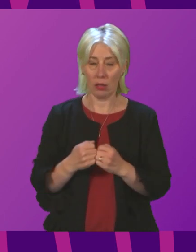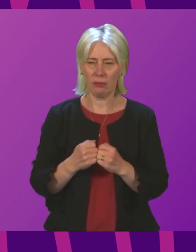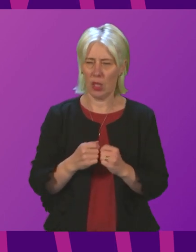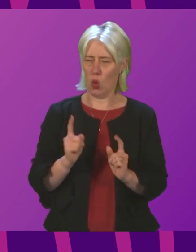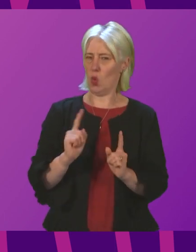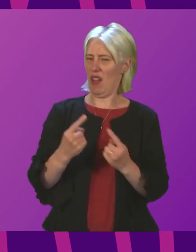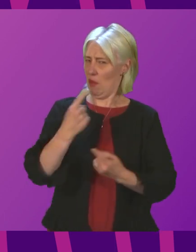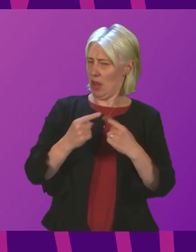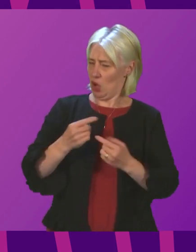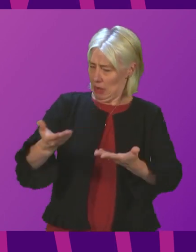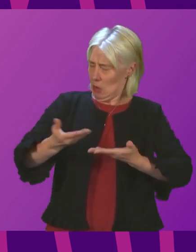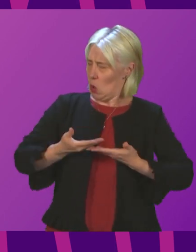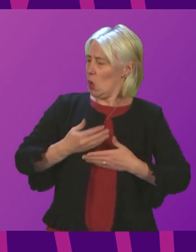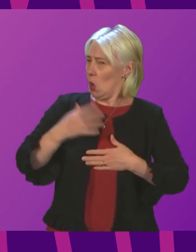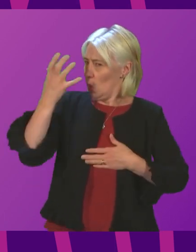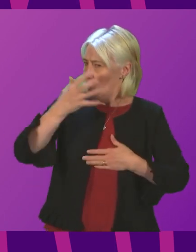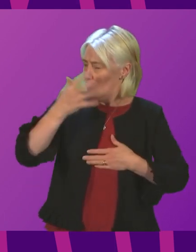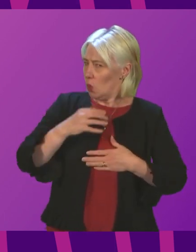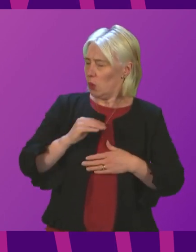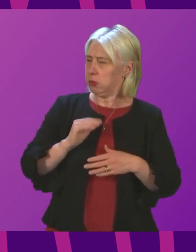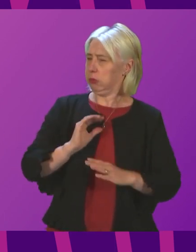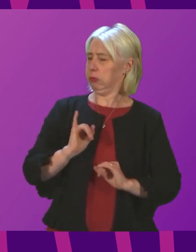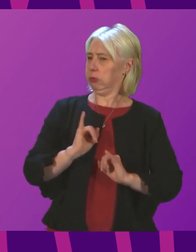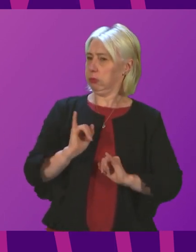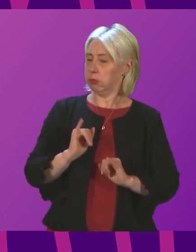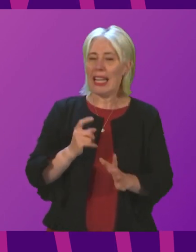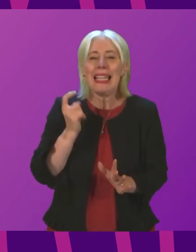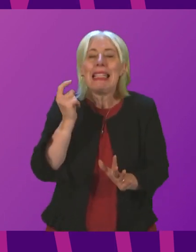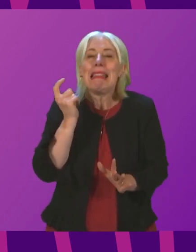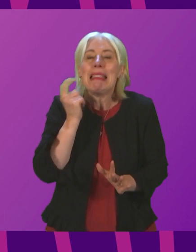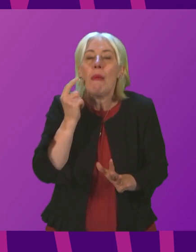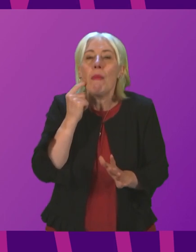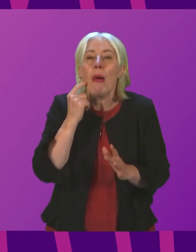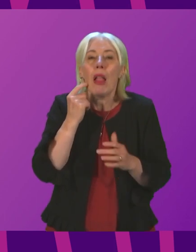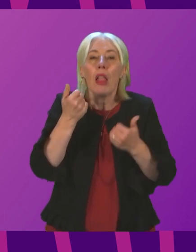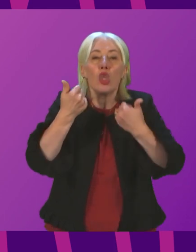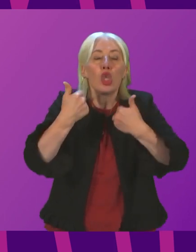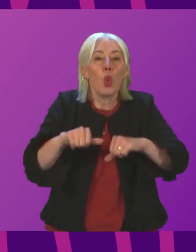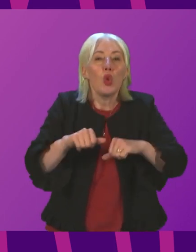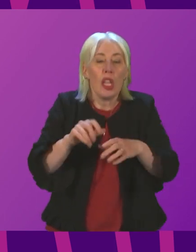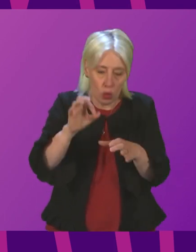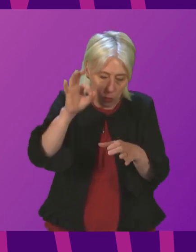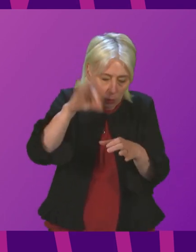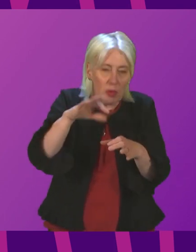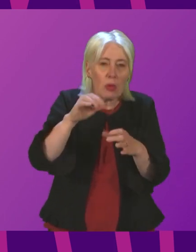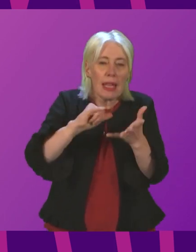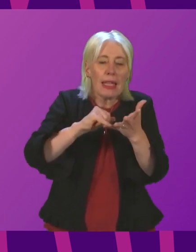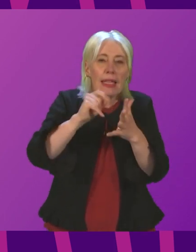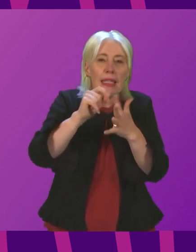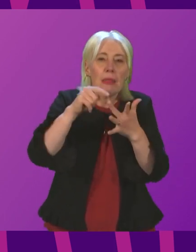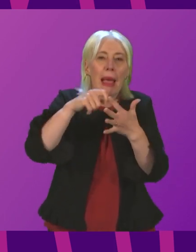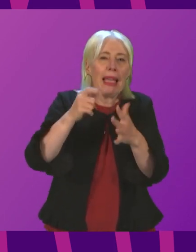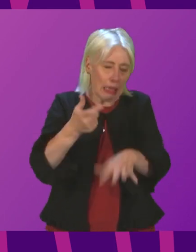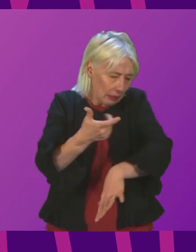are troubling, and while I know there is no simple solution to the abhorrent act of spiking, I am determined to work with